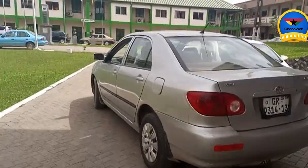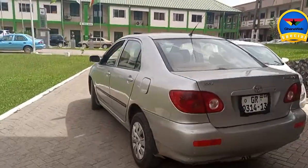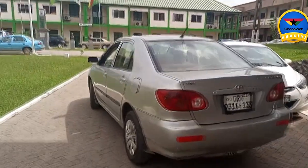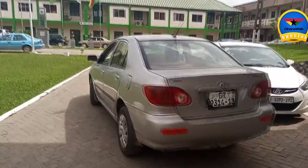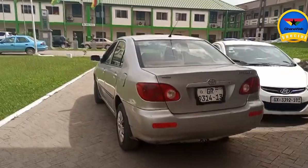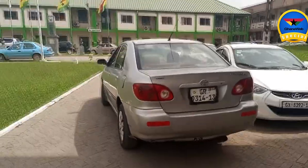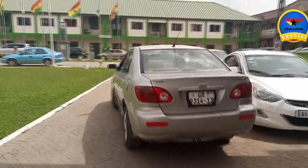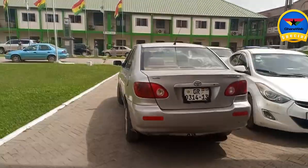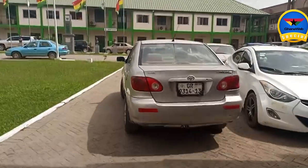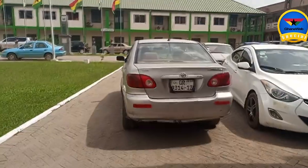Thank